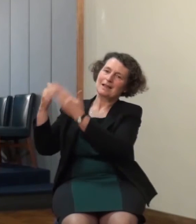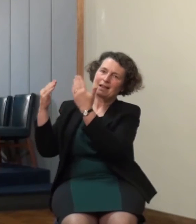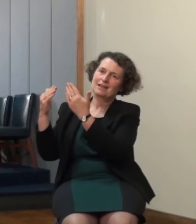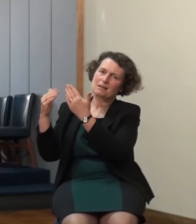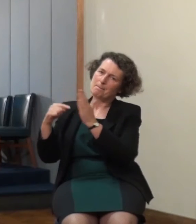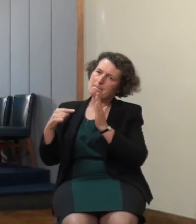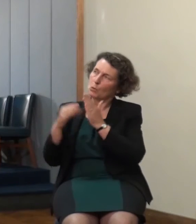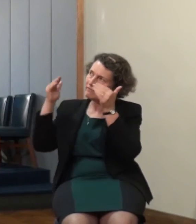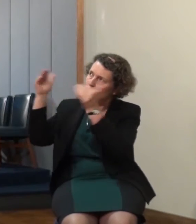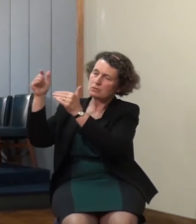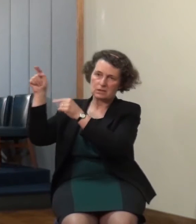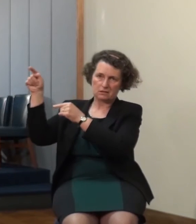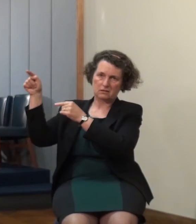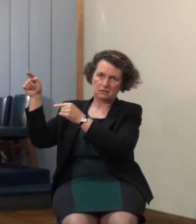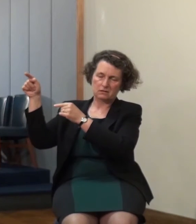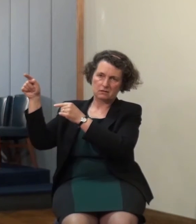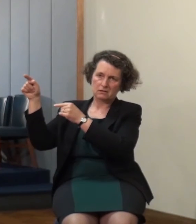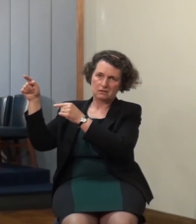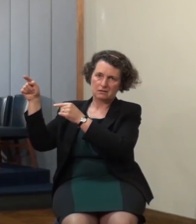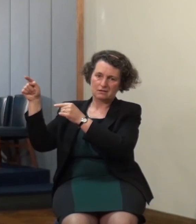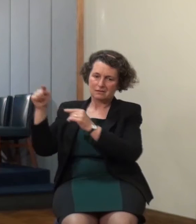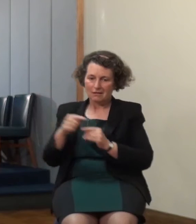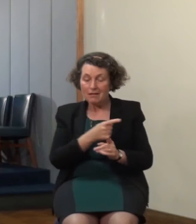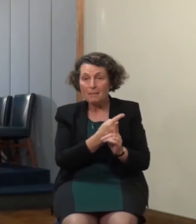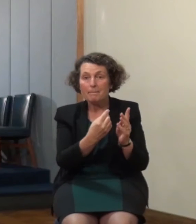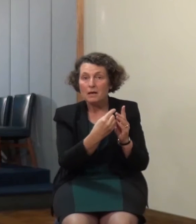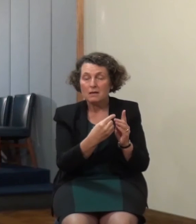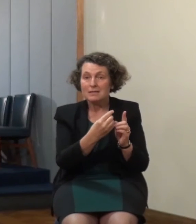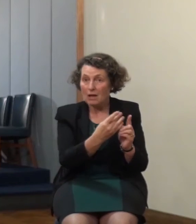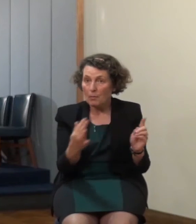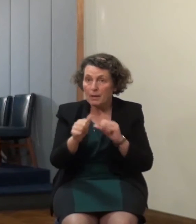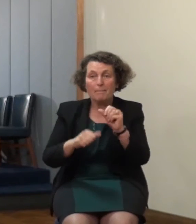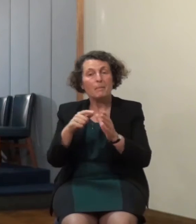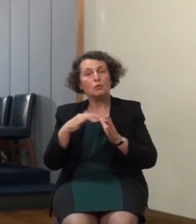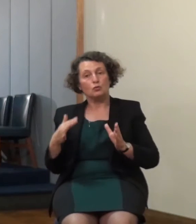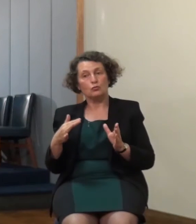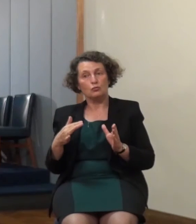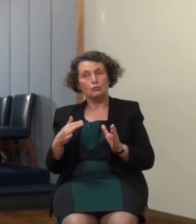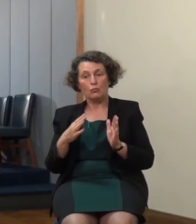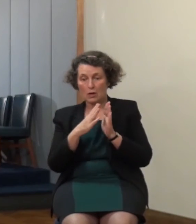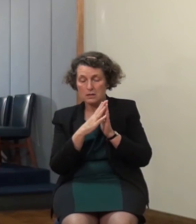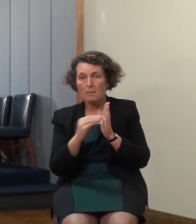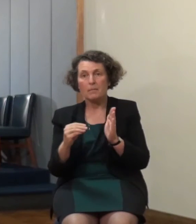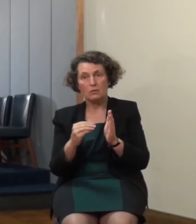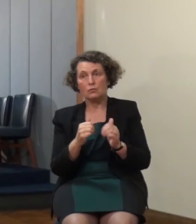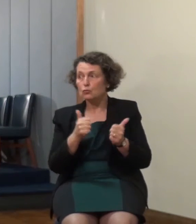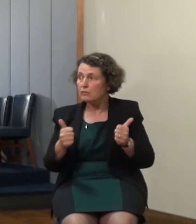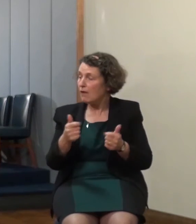how they lived an untiring labour for the Lord and the apostle Paul about whom